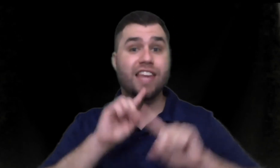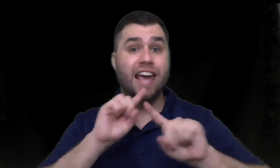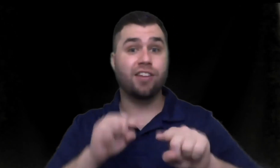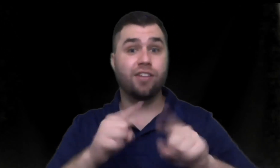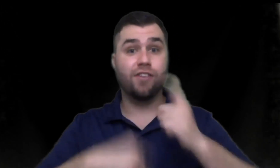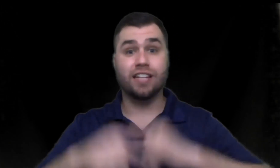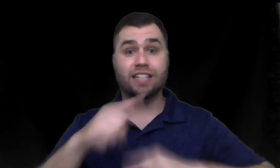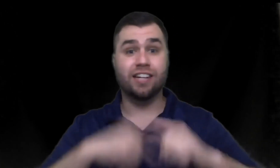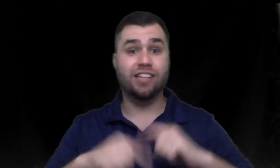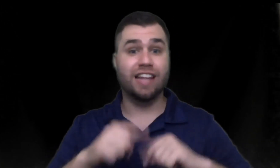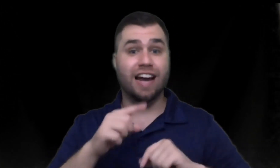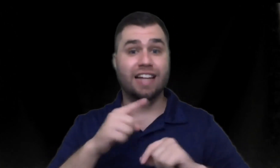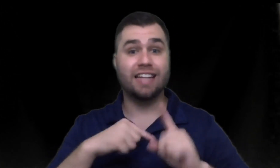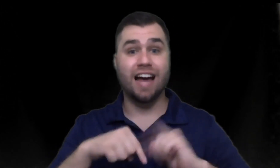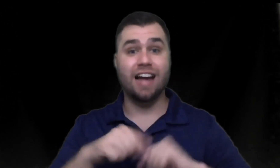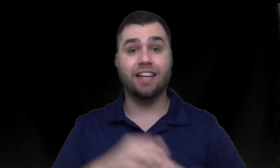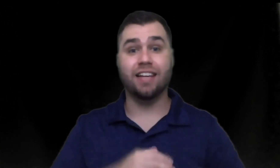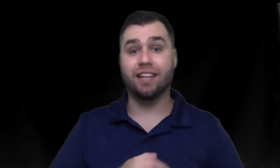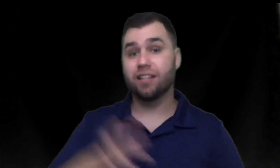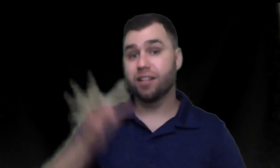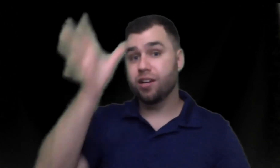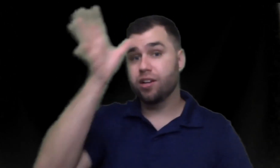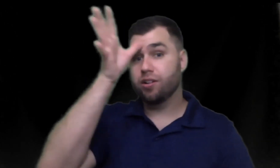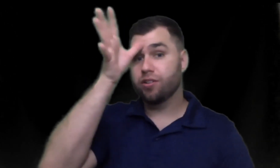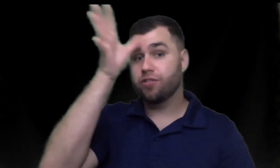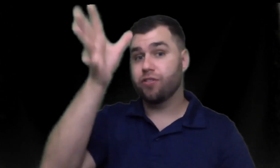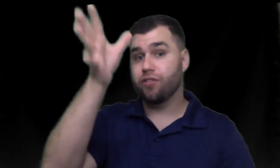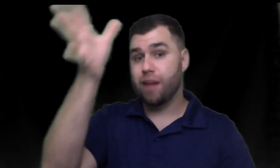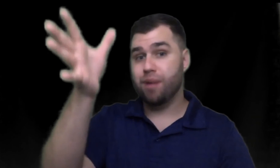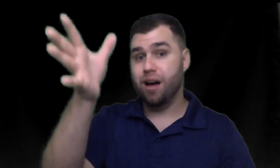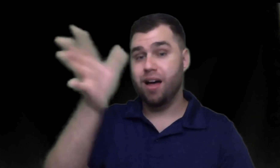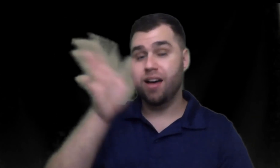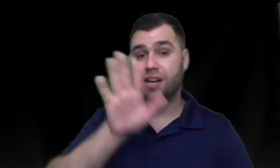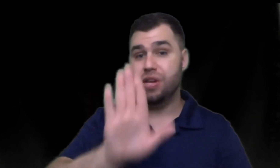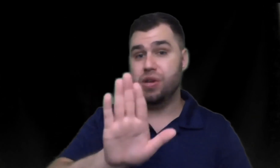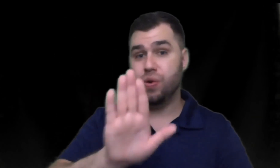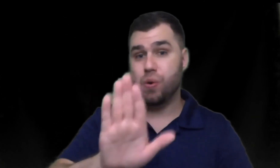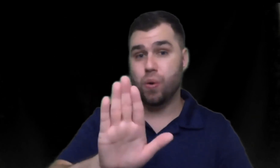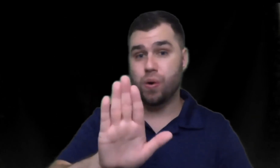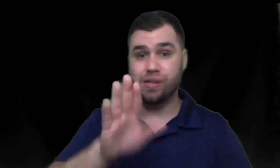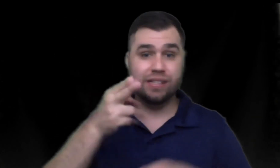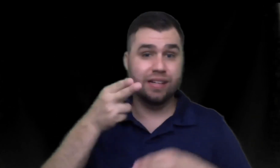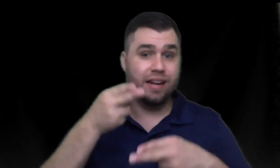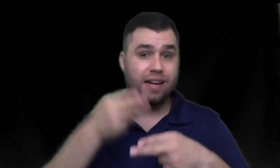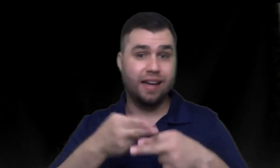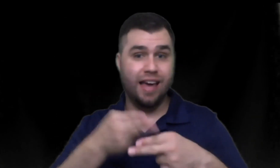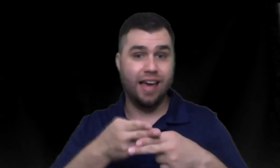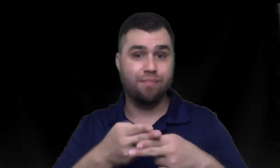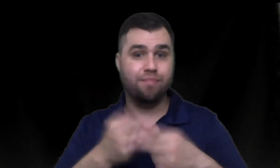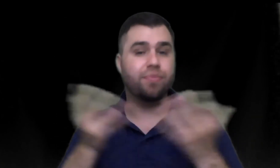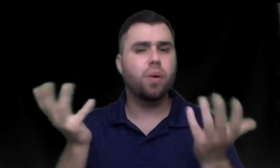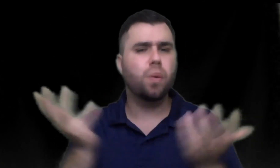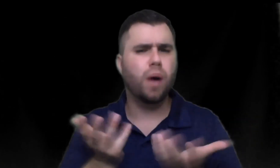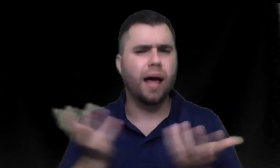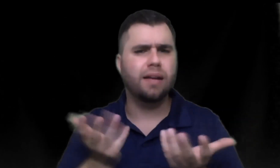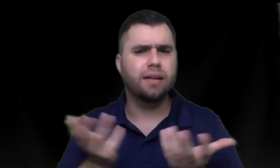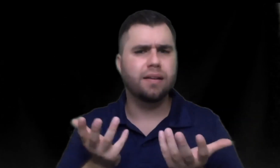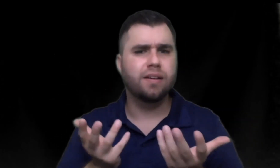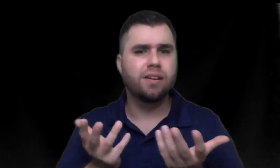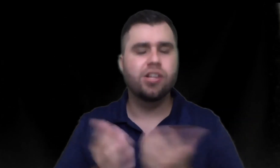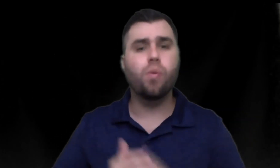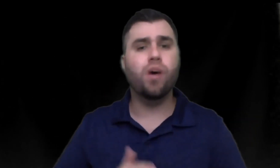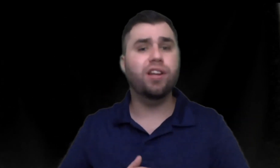the answer for the sentence that I find is grandpa your name what